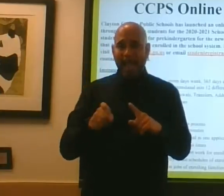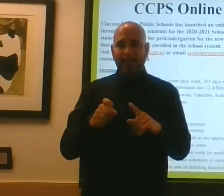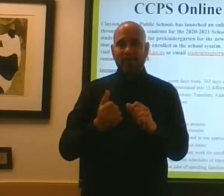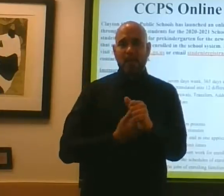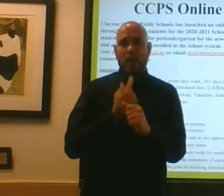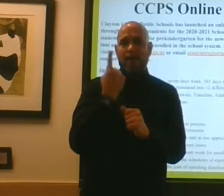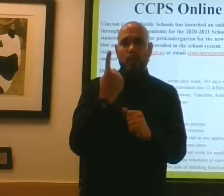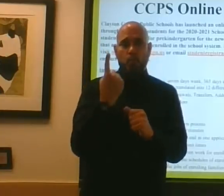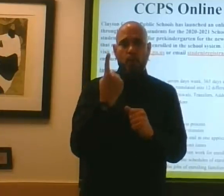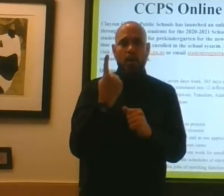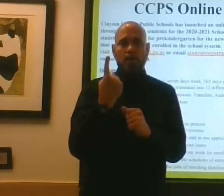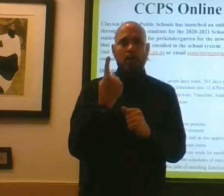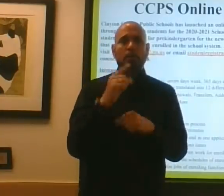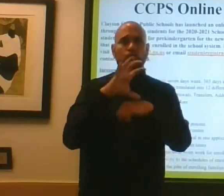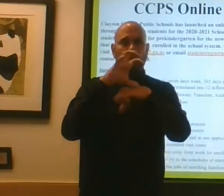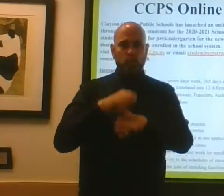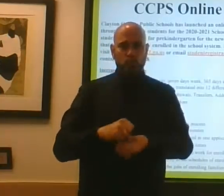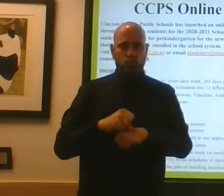online process.